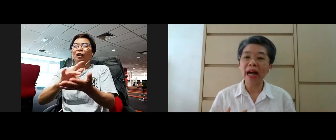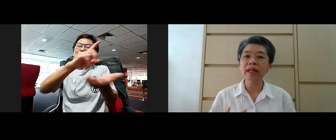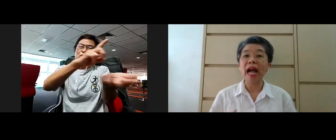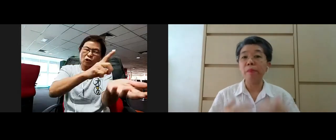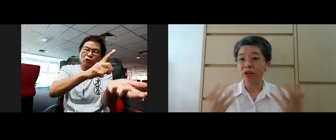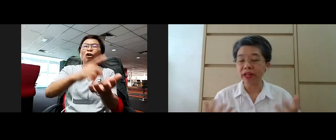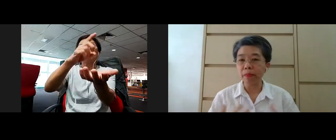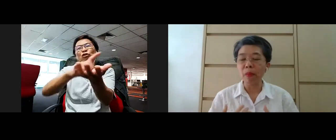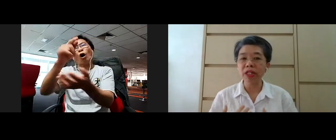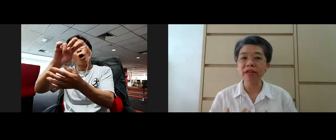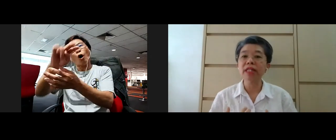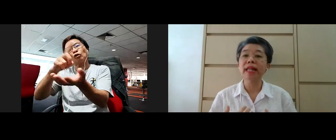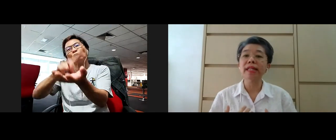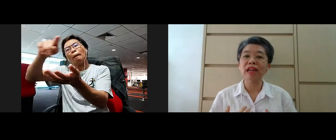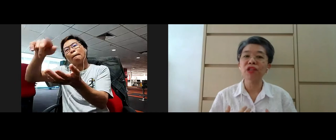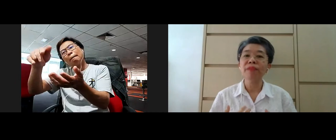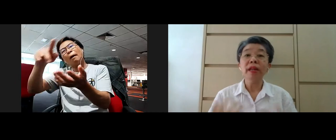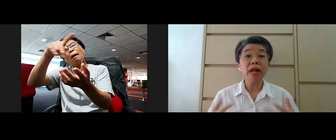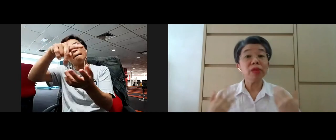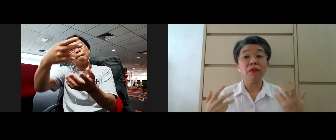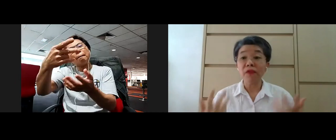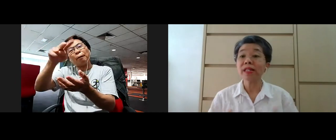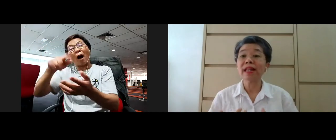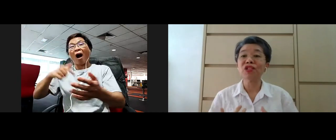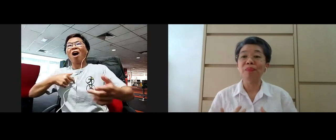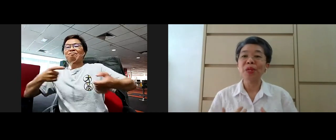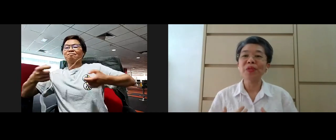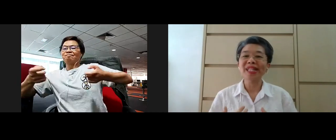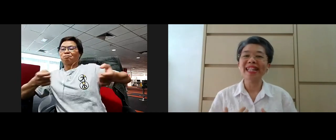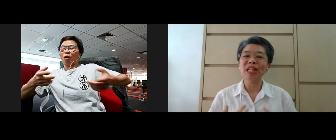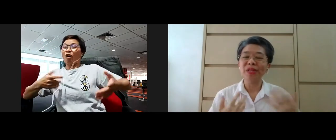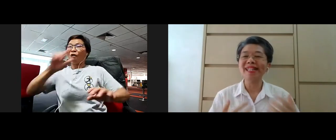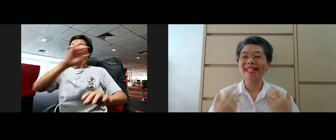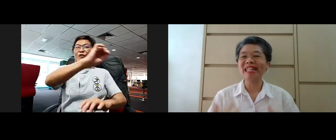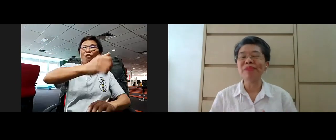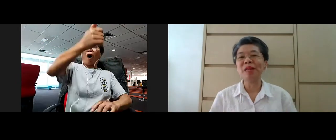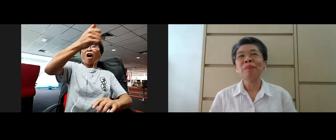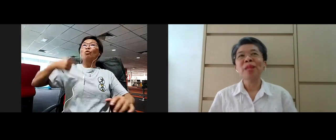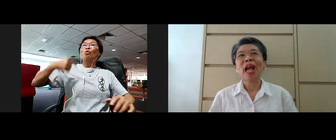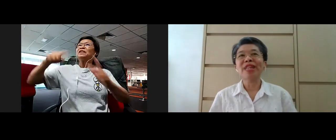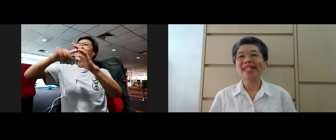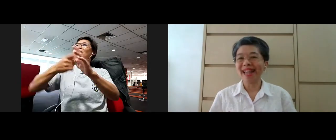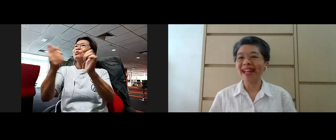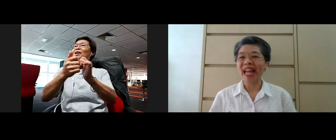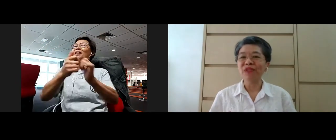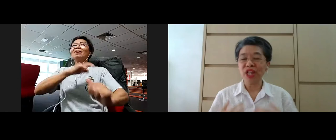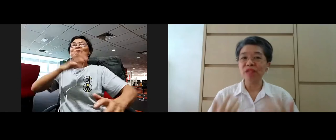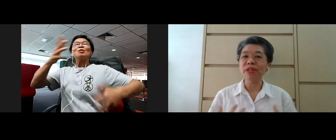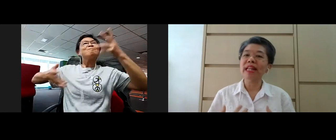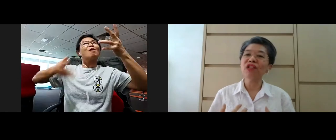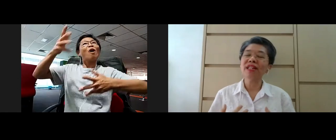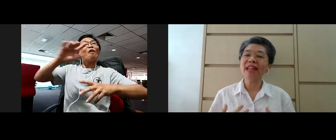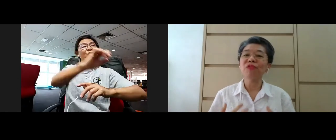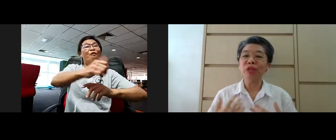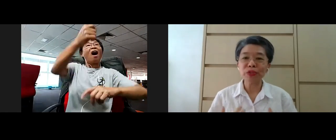Dr. Pang, I moderated that session. That was the first session we started with Sister Libby having the sign language